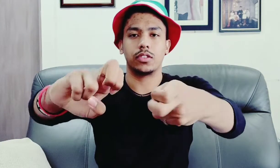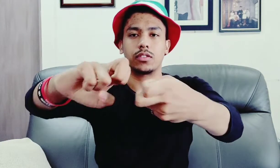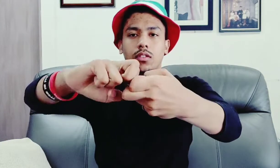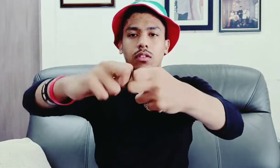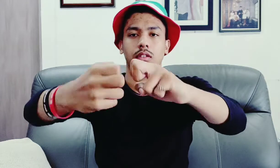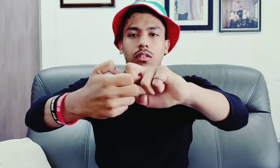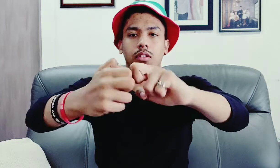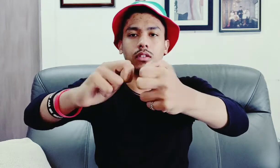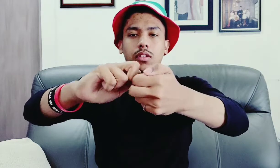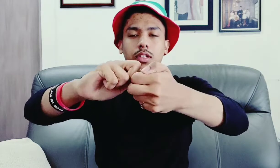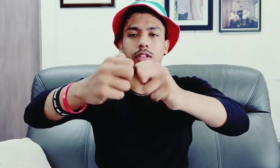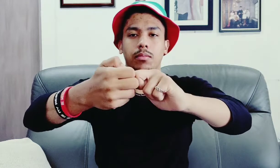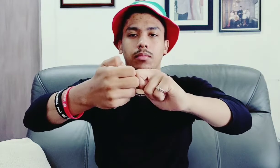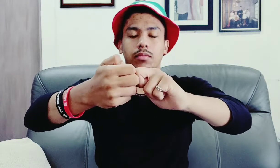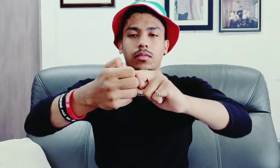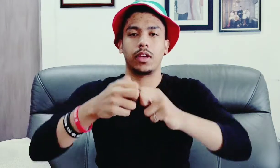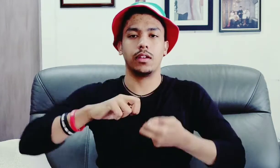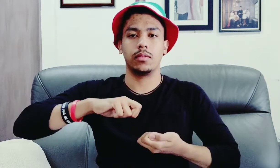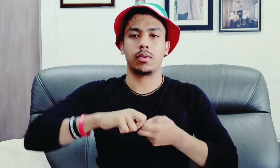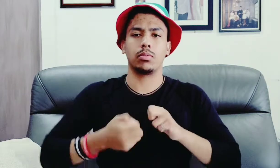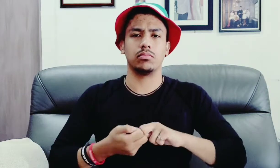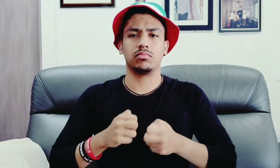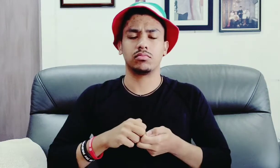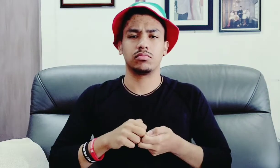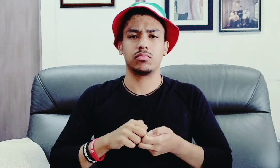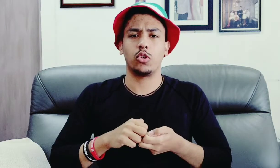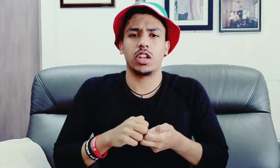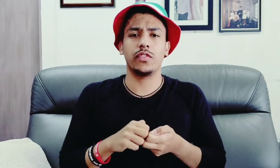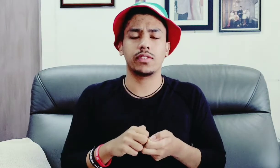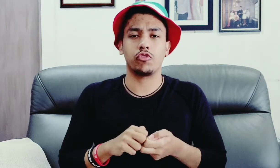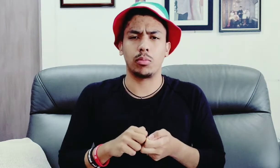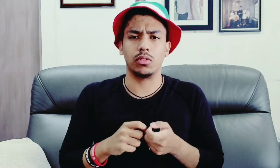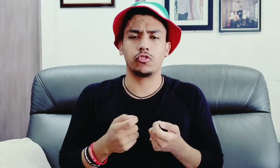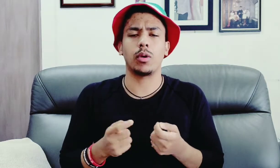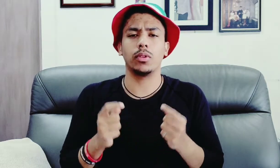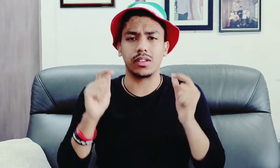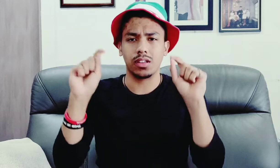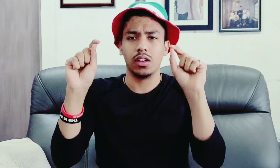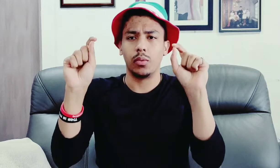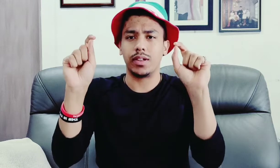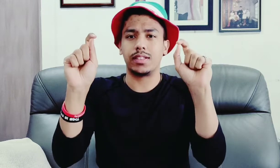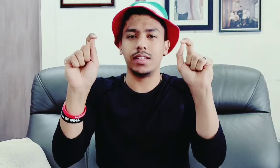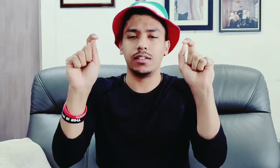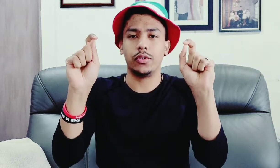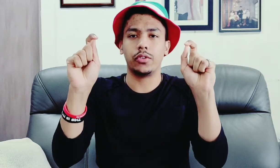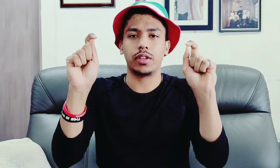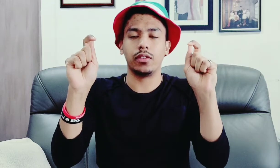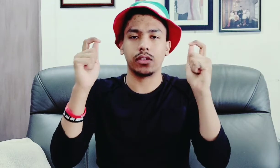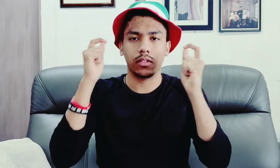you just touch them okay problem or you can even say trouble trouble is put a t do your t's and